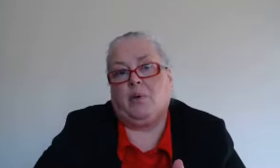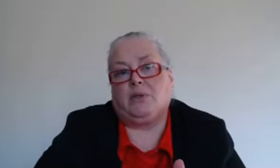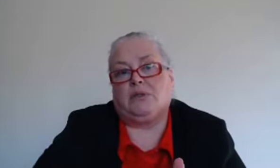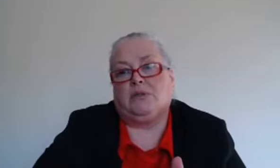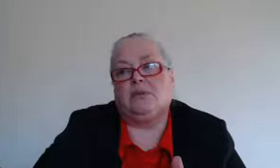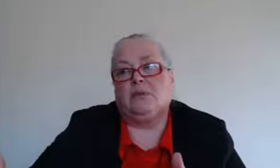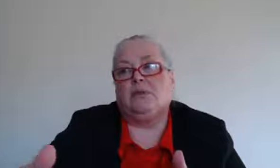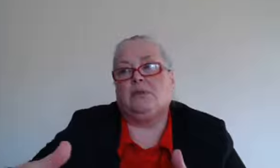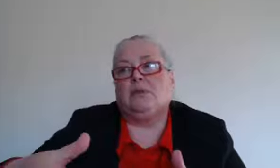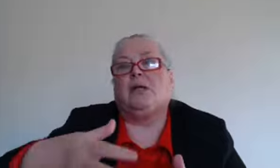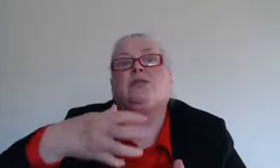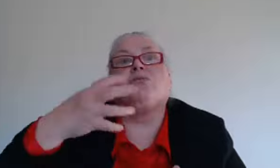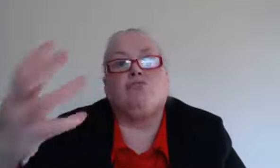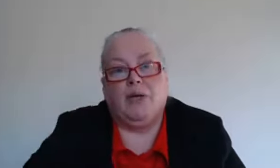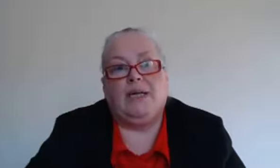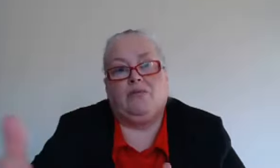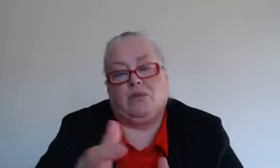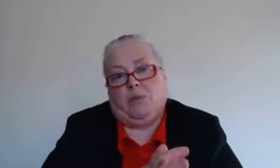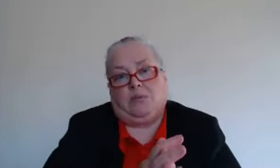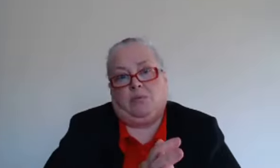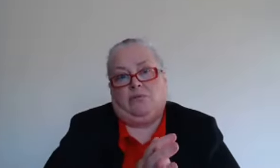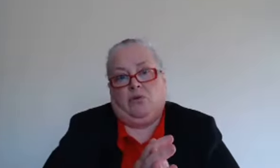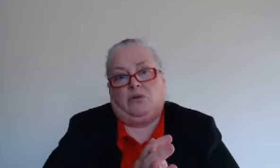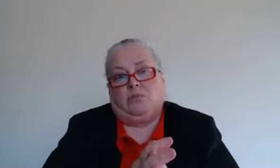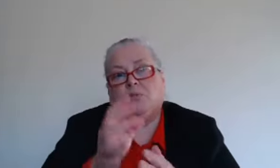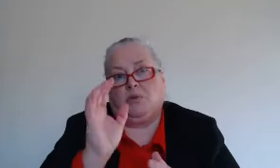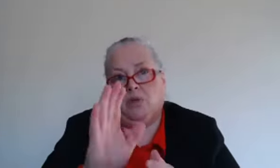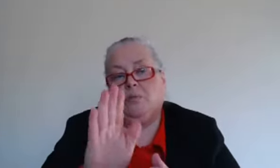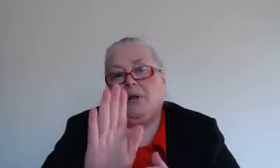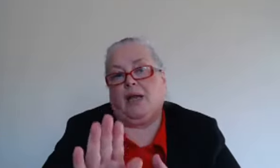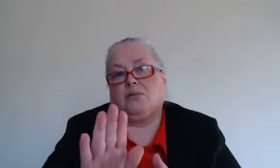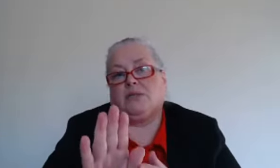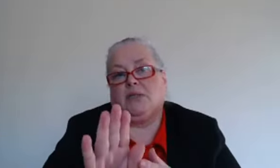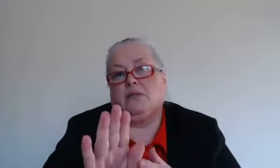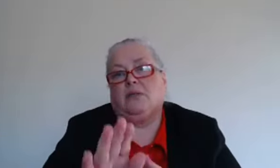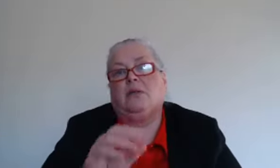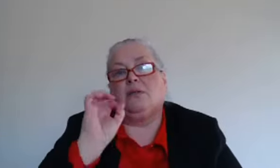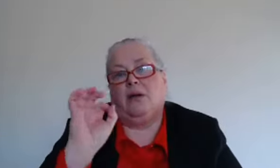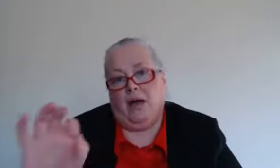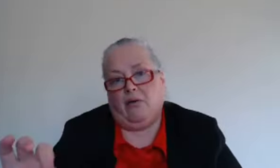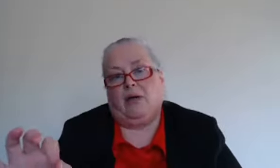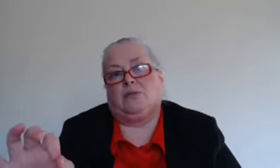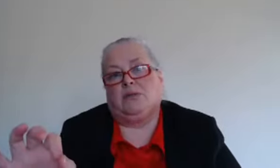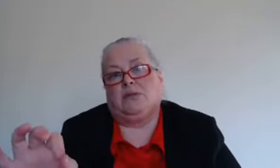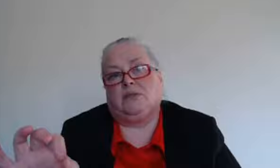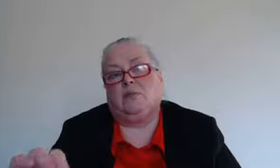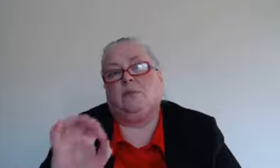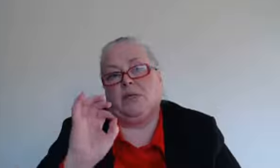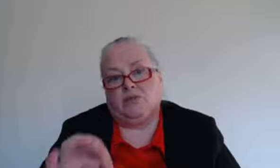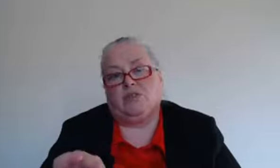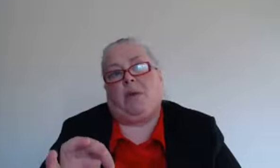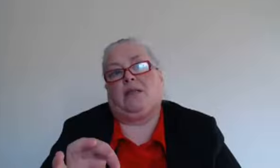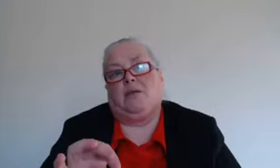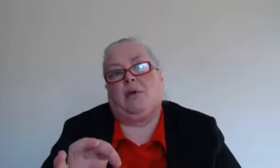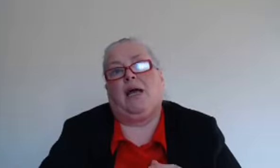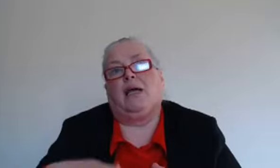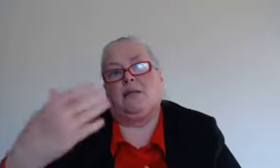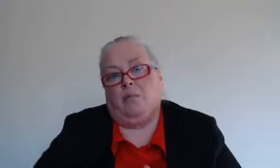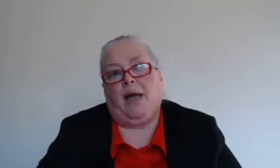person that is really responsible for talking about adults here there are adults please respect them and hand them back